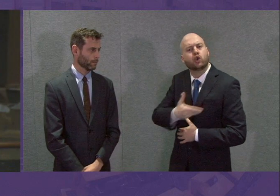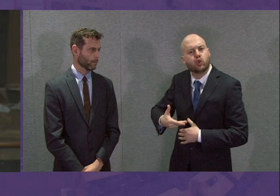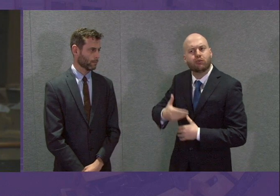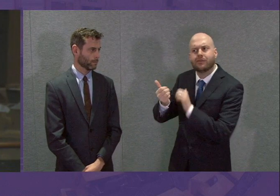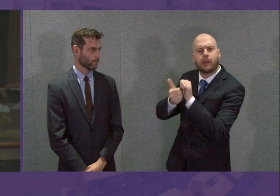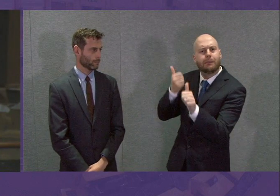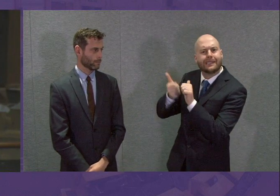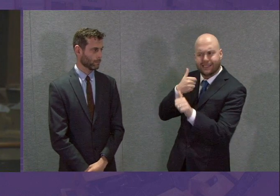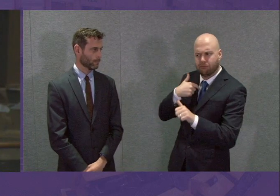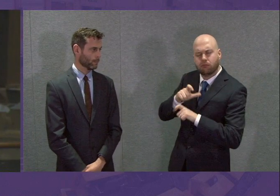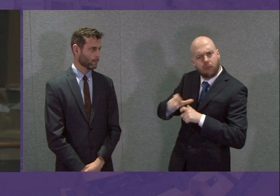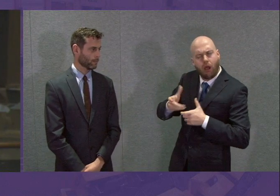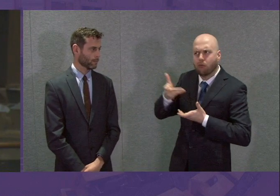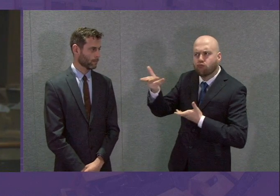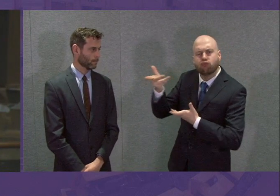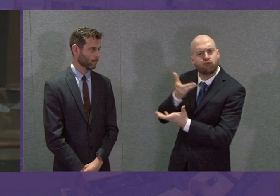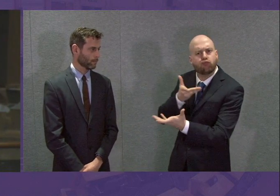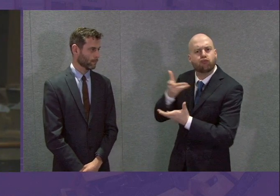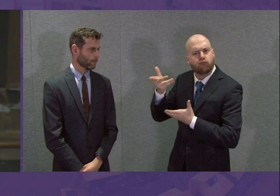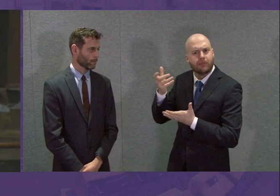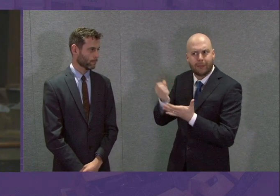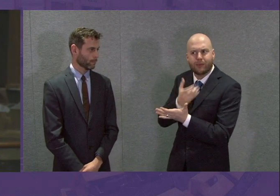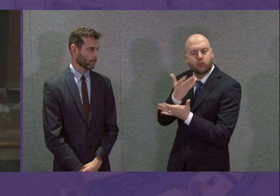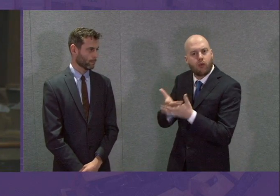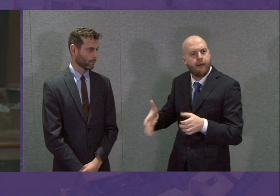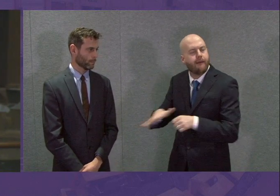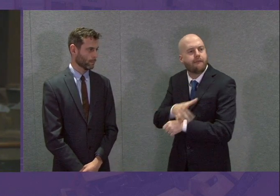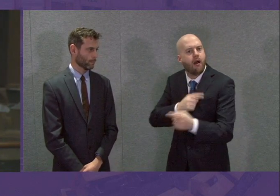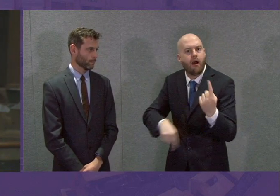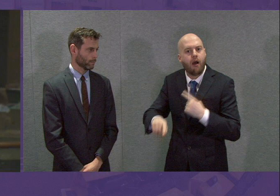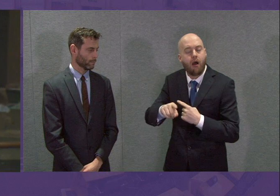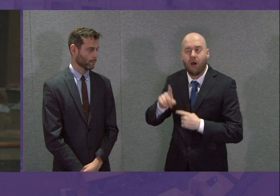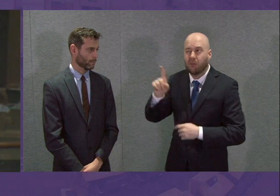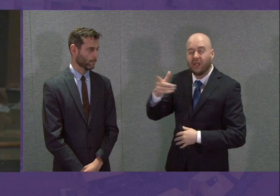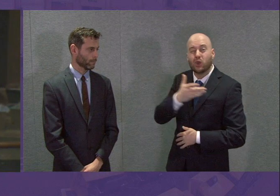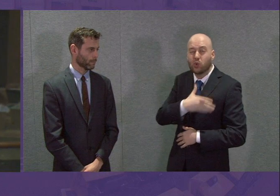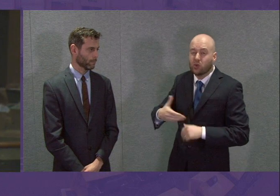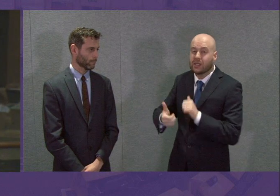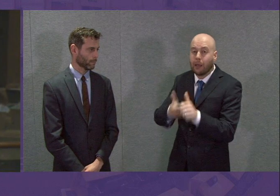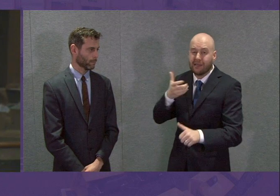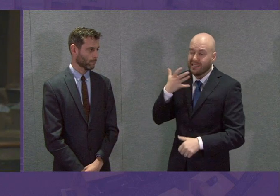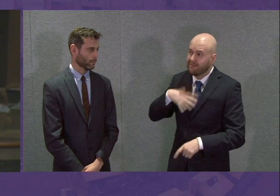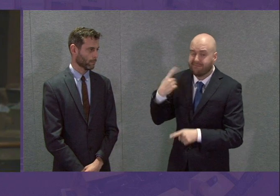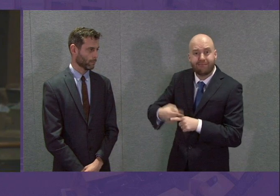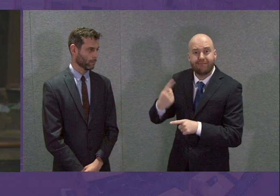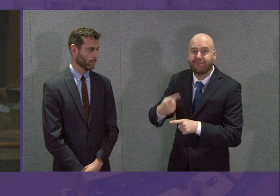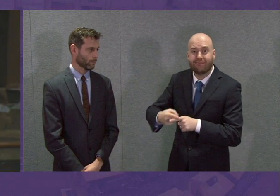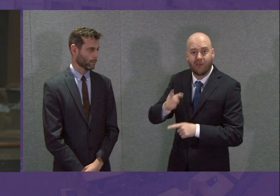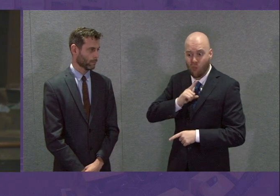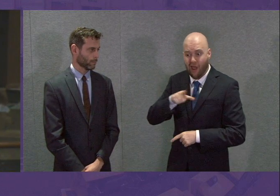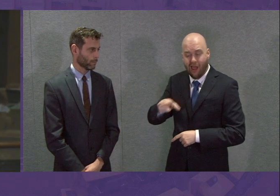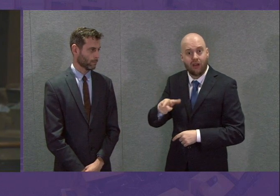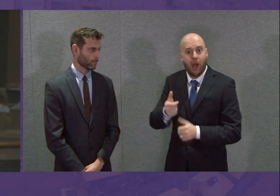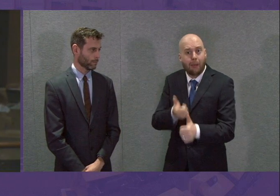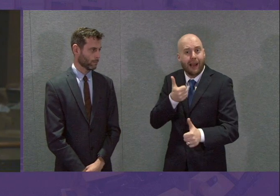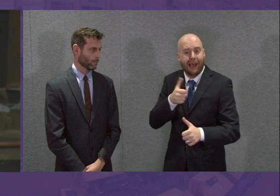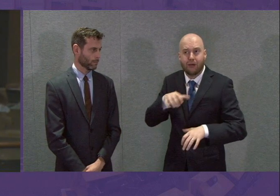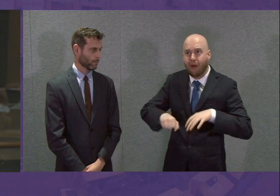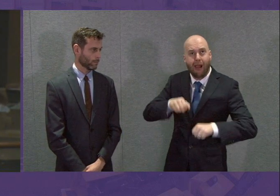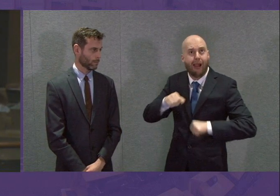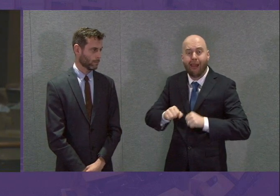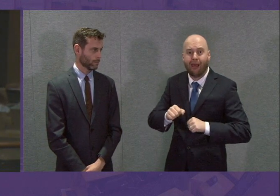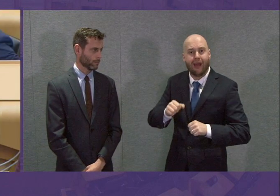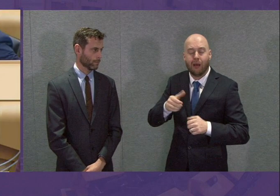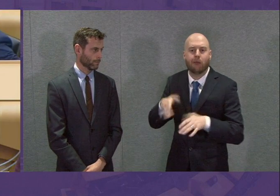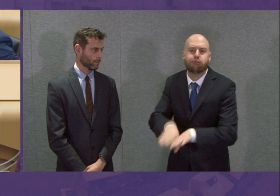are at? And does she agree that the insurance sector needs to get a shift on here? Because it could be the difference between companies surviving or not during this crisis?